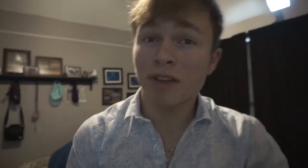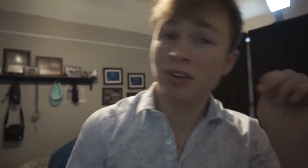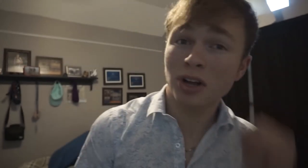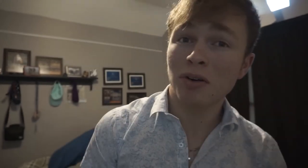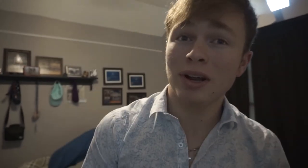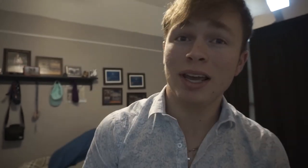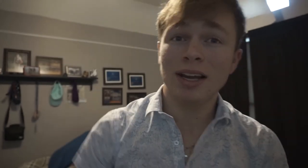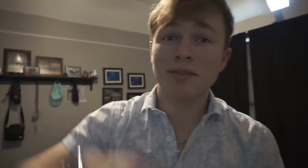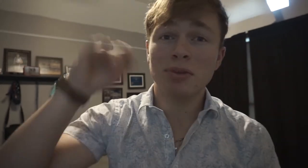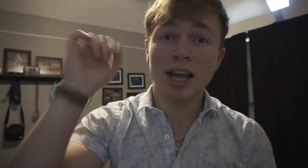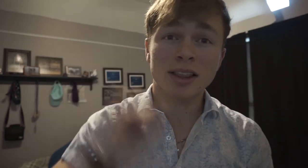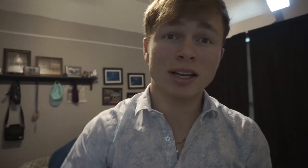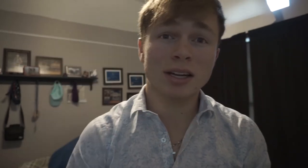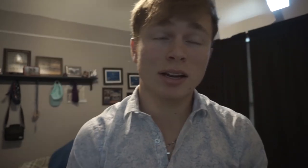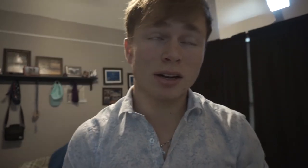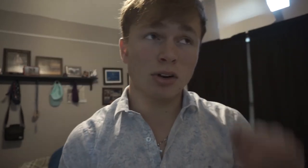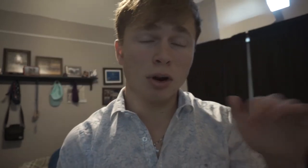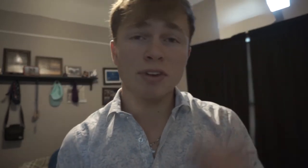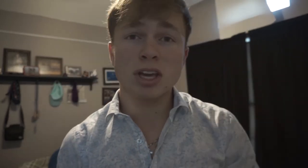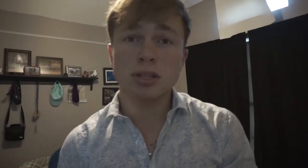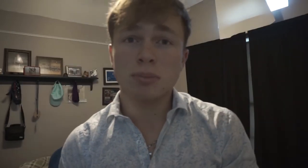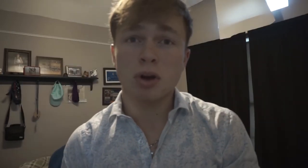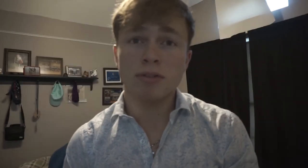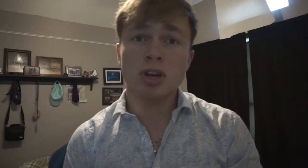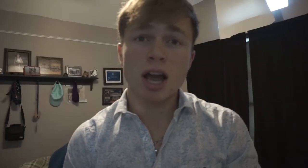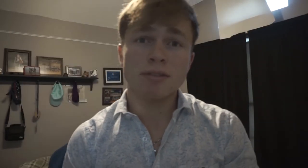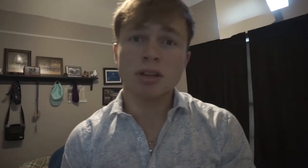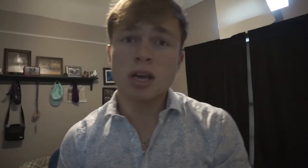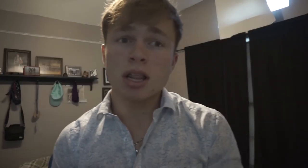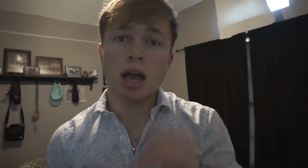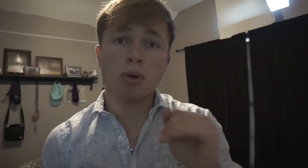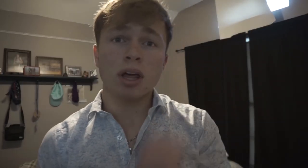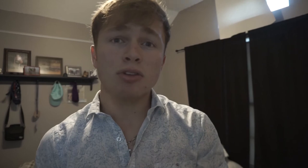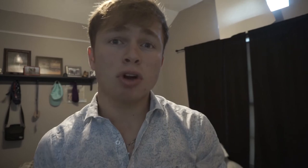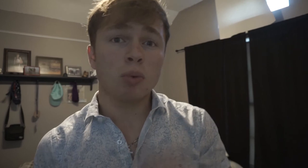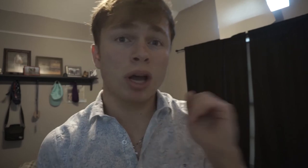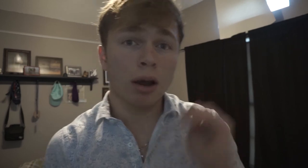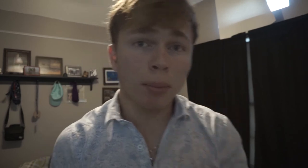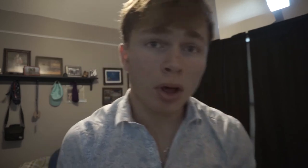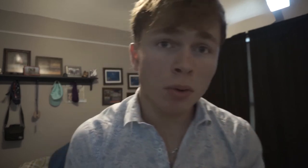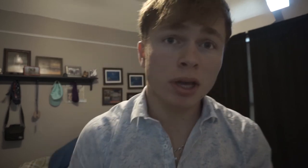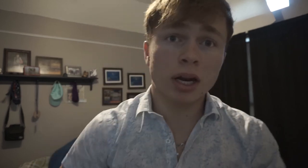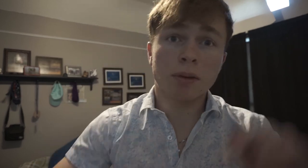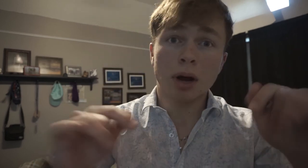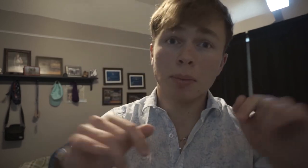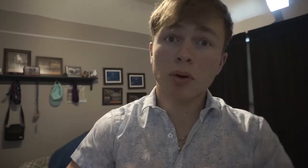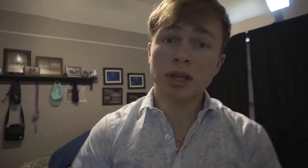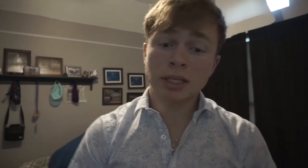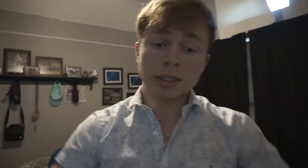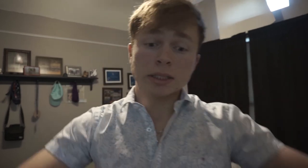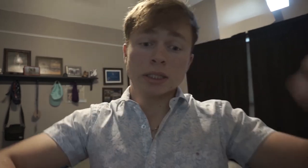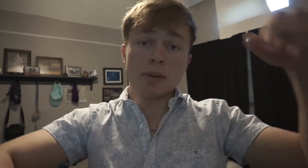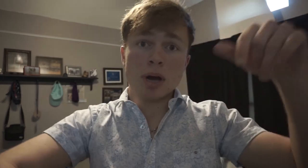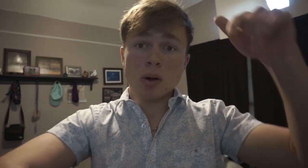If you don't. And hit the notification bell. If you haven't. That will let you know when I upload. And I'm uploading. About.